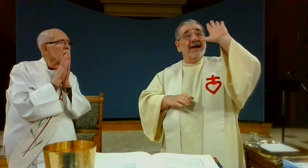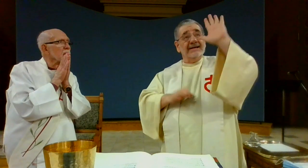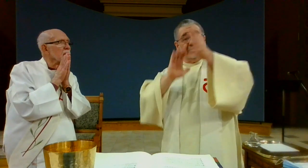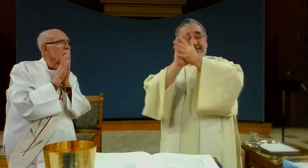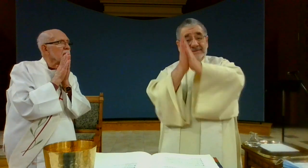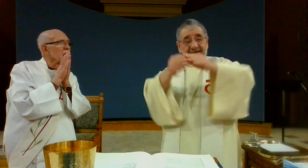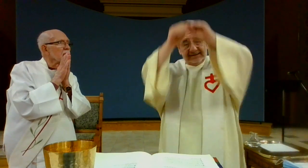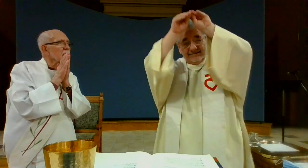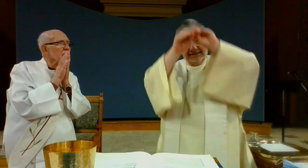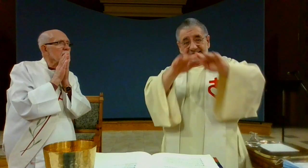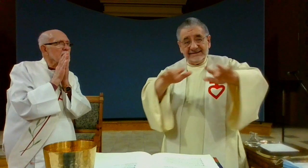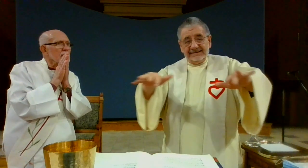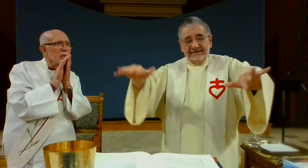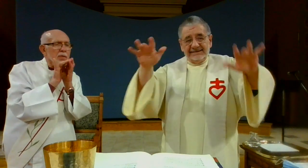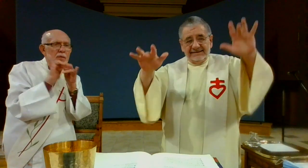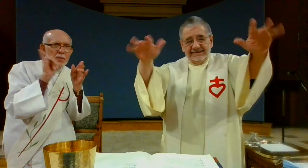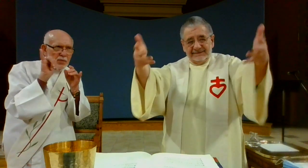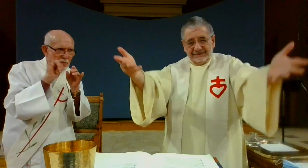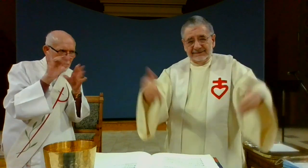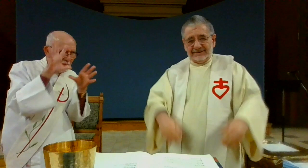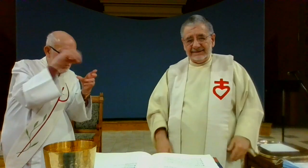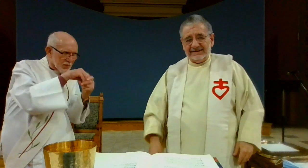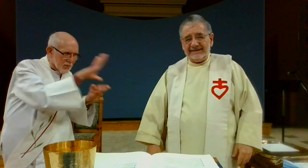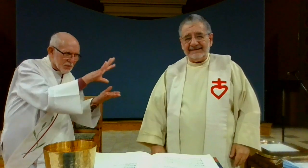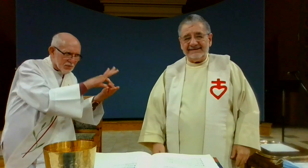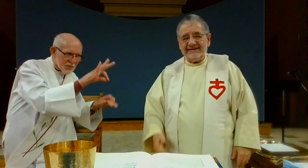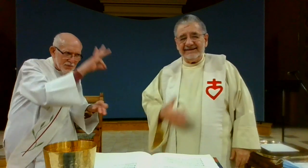may the peace of christ be with you all and with your spirit